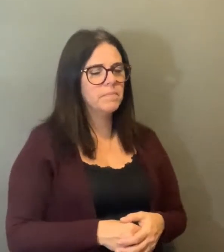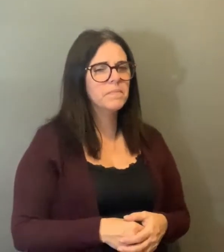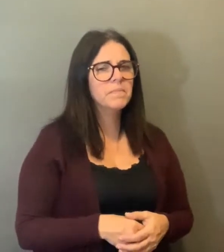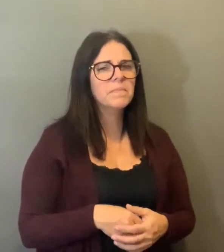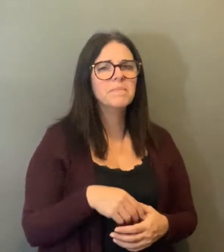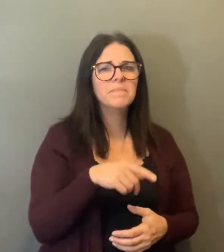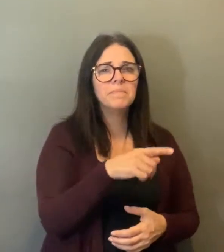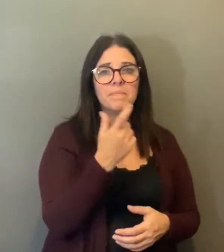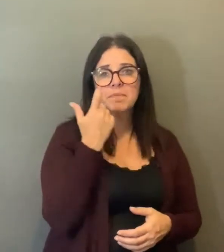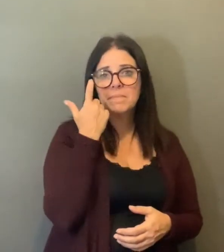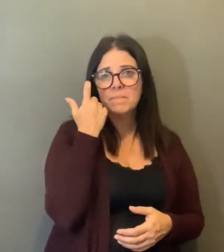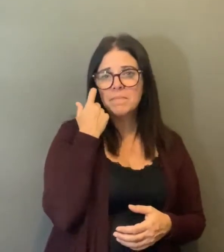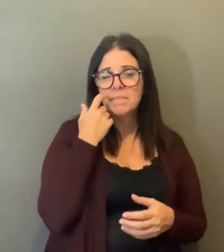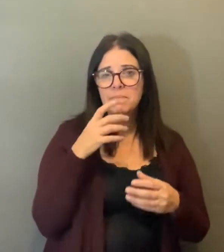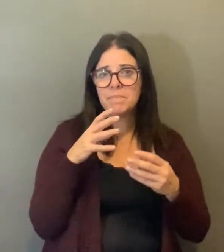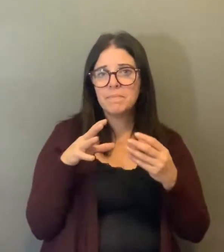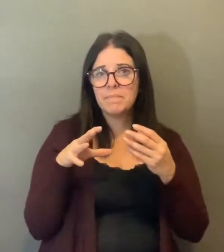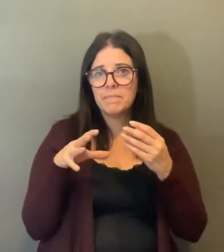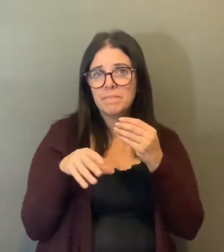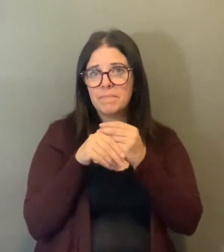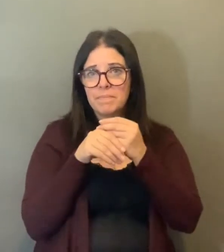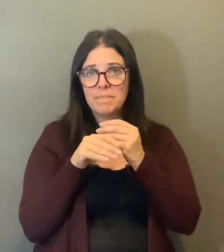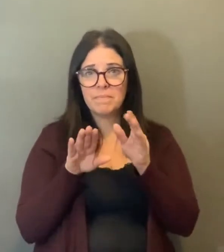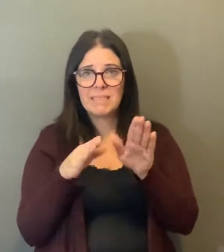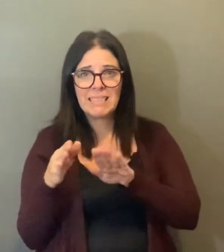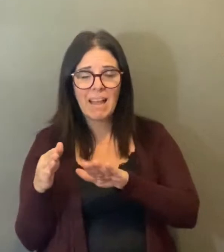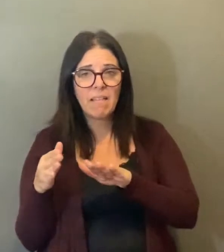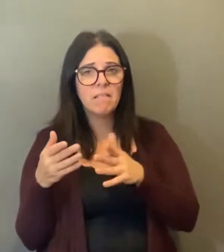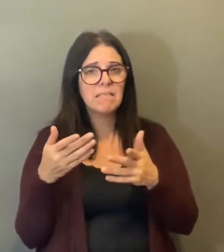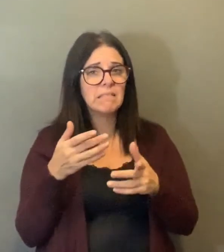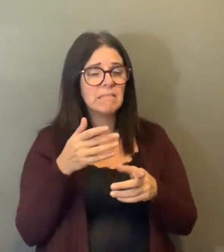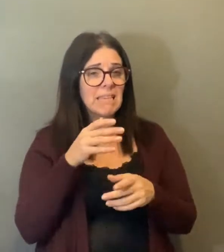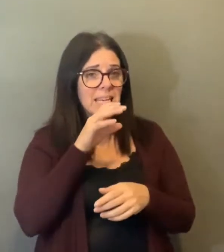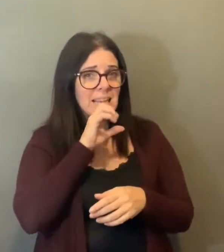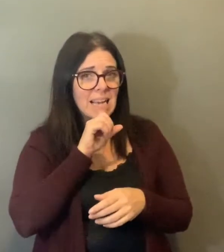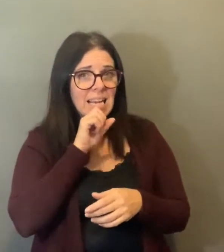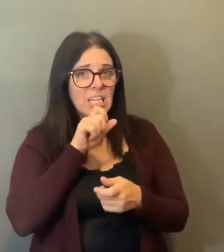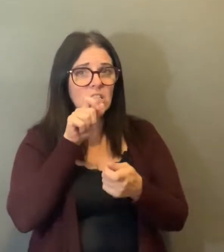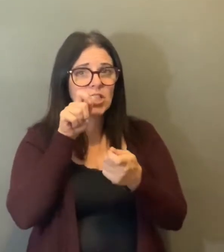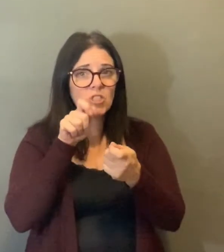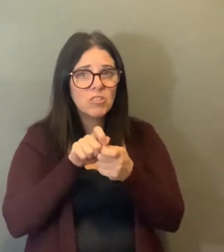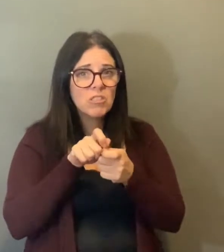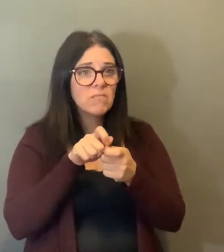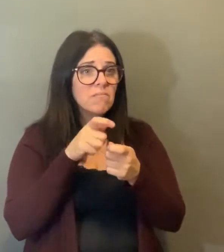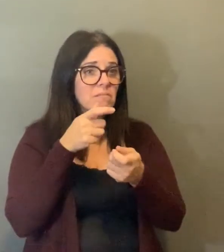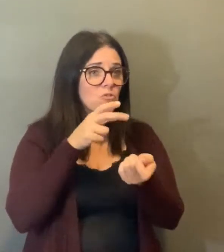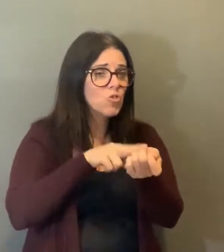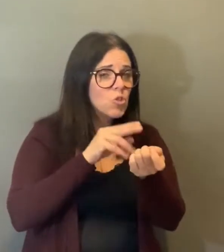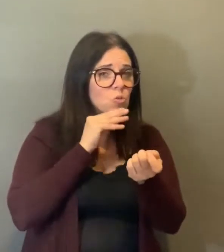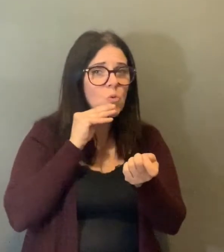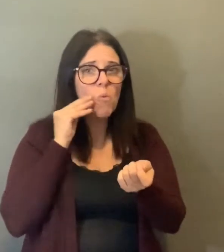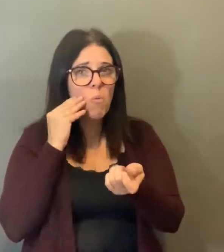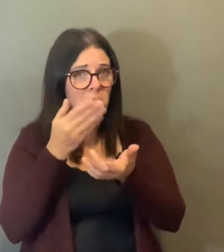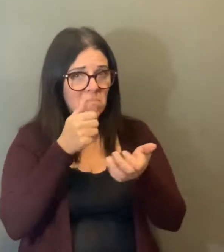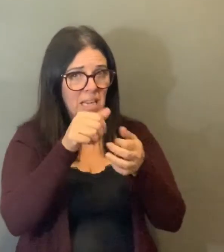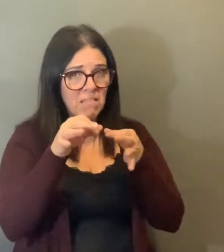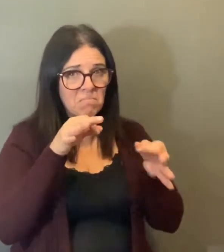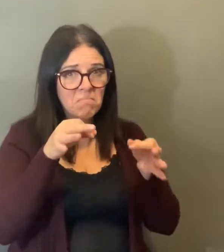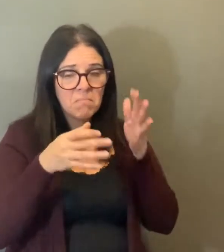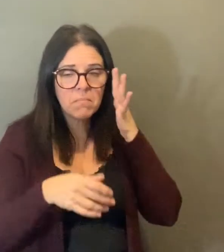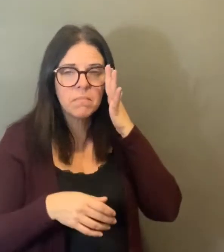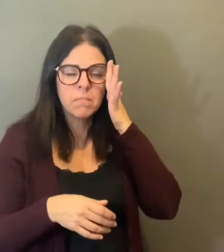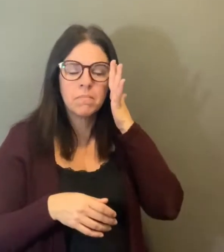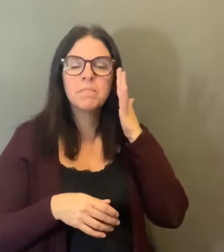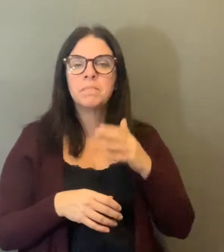Yes, good morning. I have a question about the five new deaths. Do you have any further information on age range?